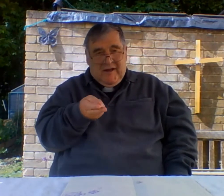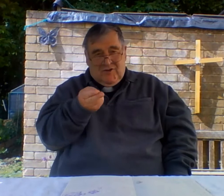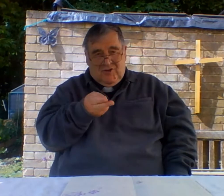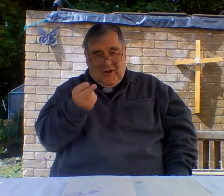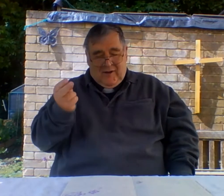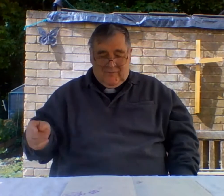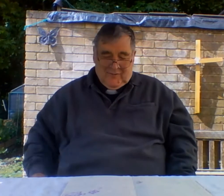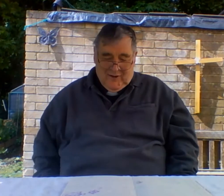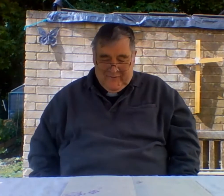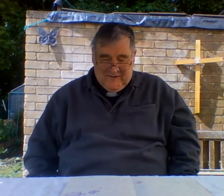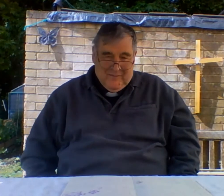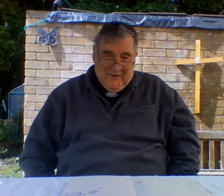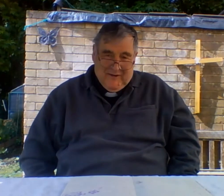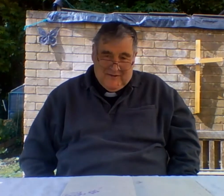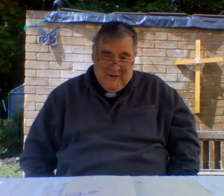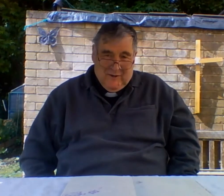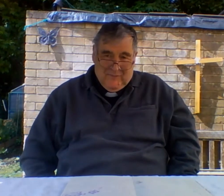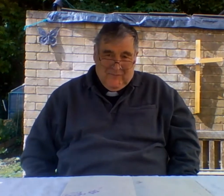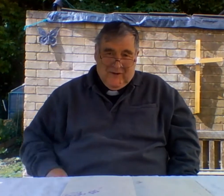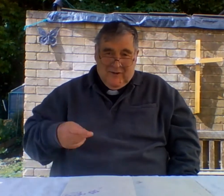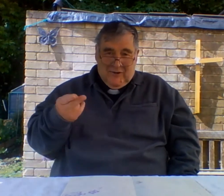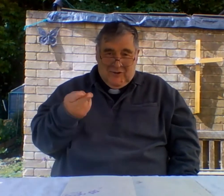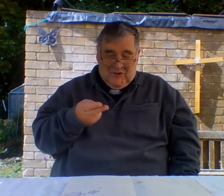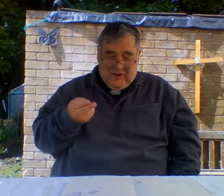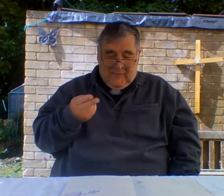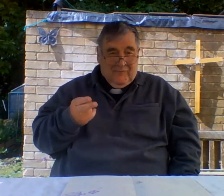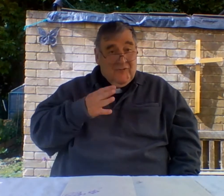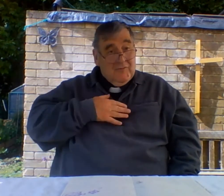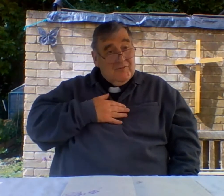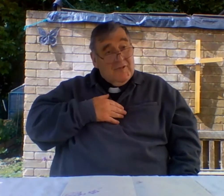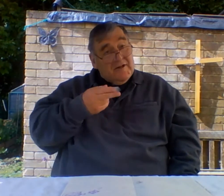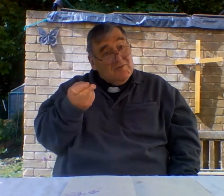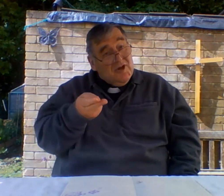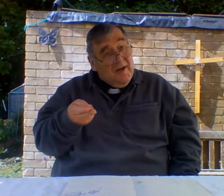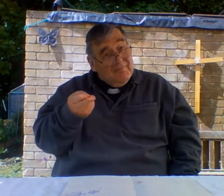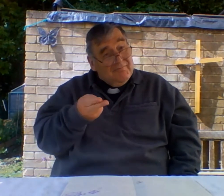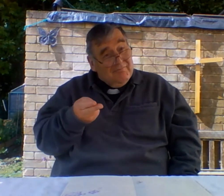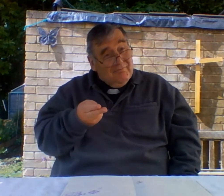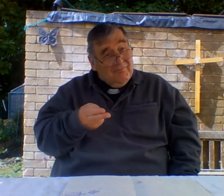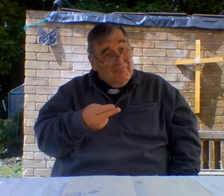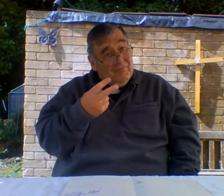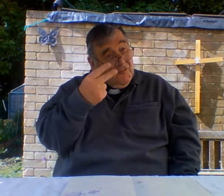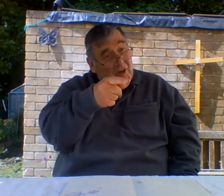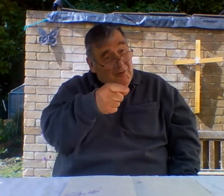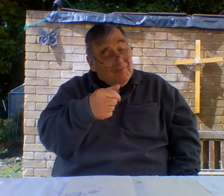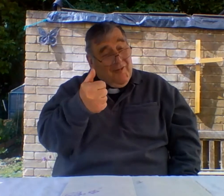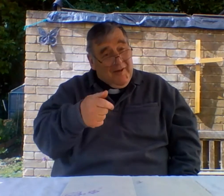sugar over something as well sugar like some sugar too okay